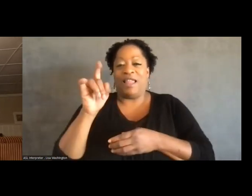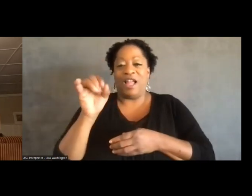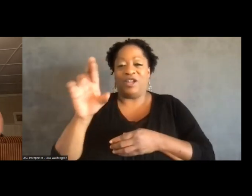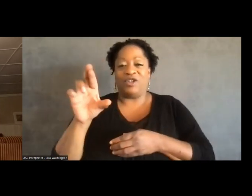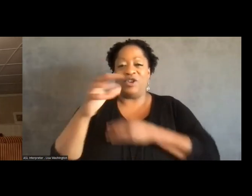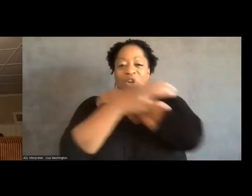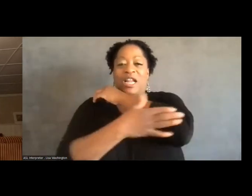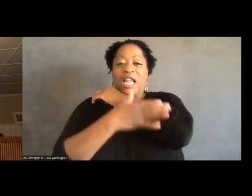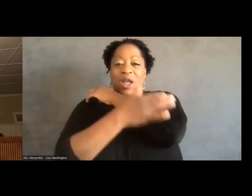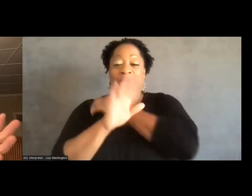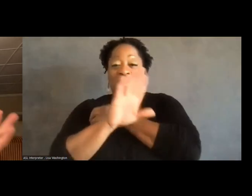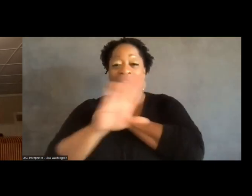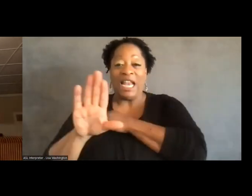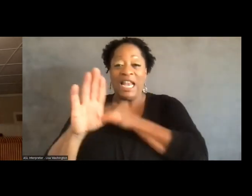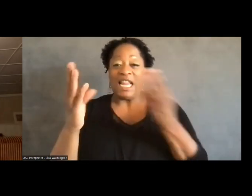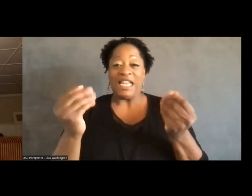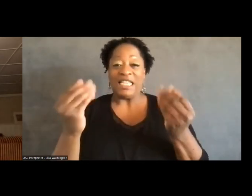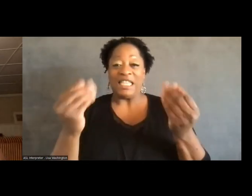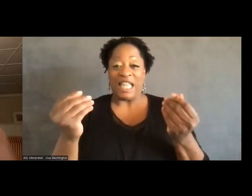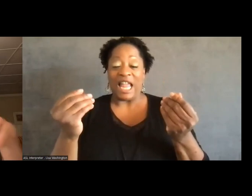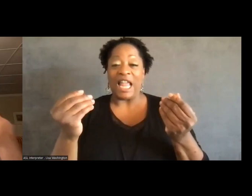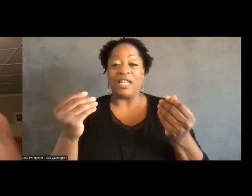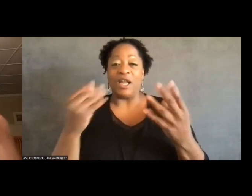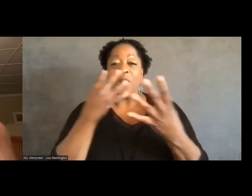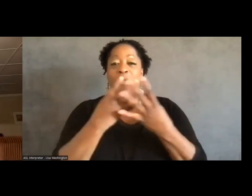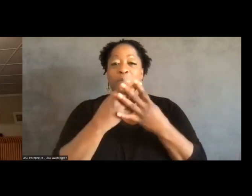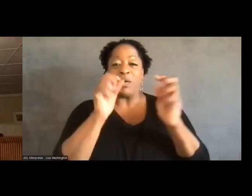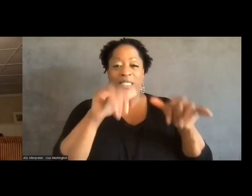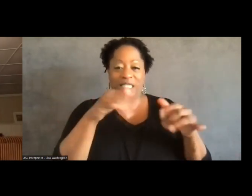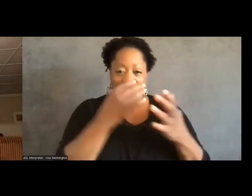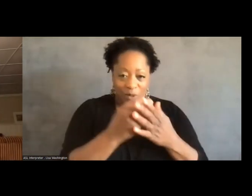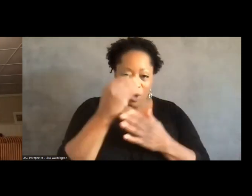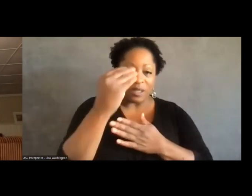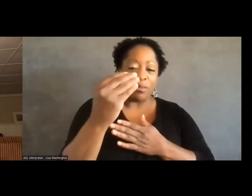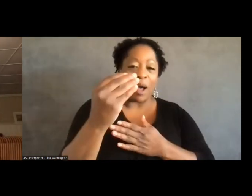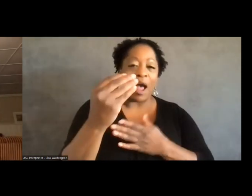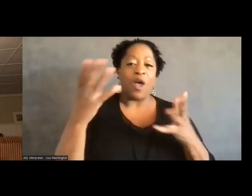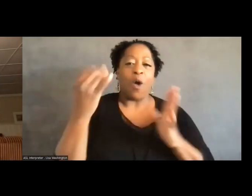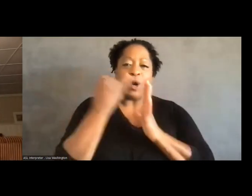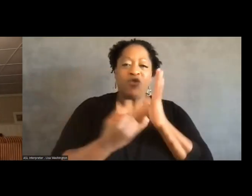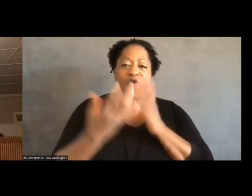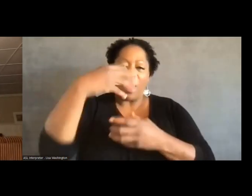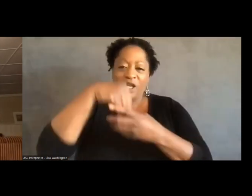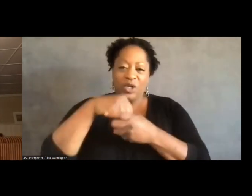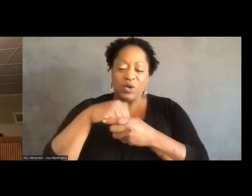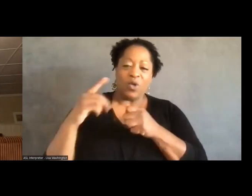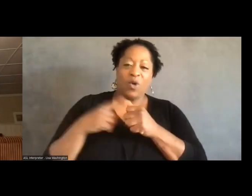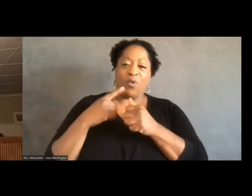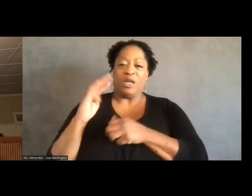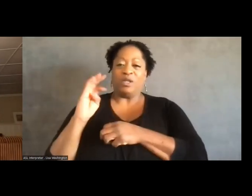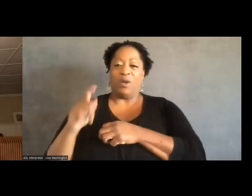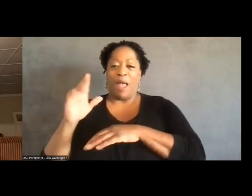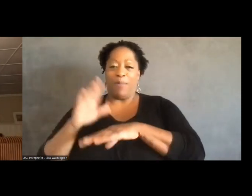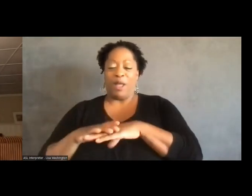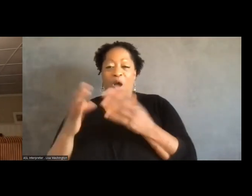that, you know, like I said, the BOP wanted to purchase and had drawn into the original mapping of the site, and he from the beginning, from day one,